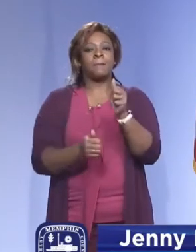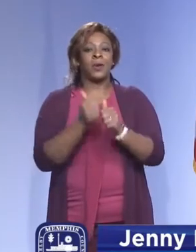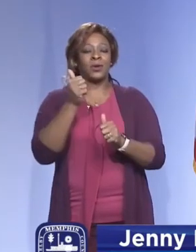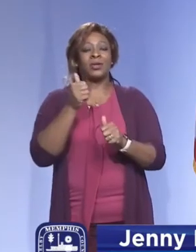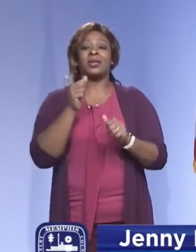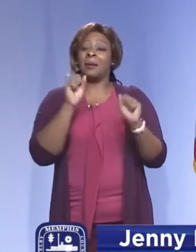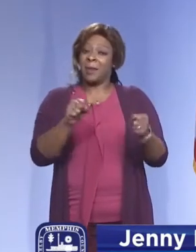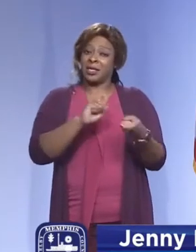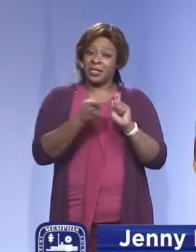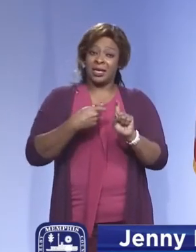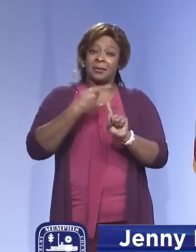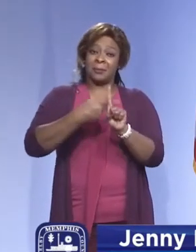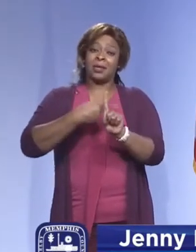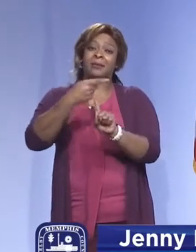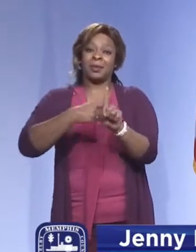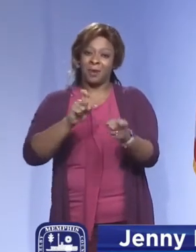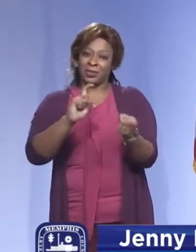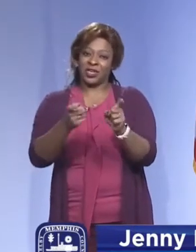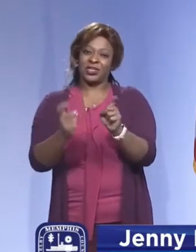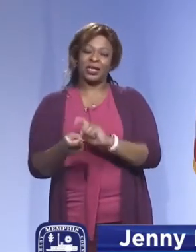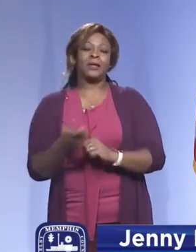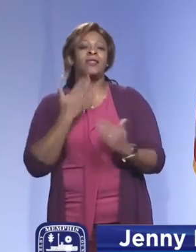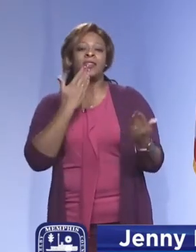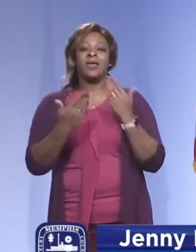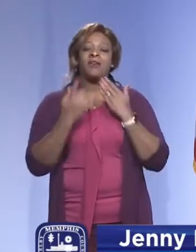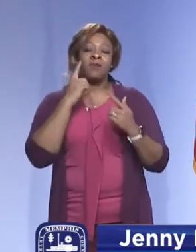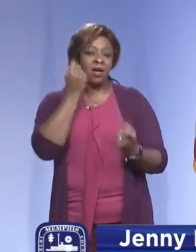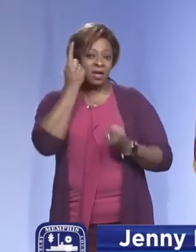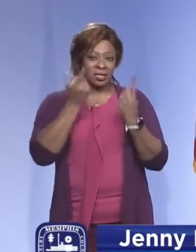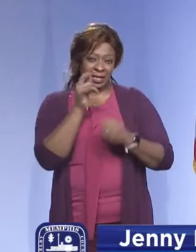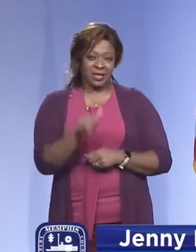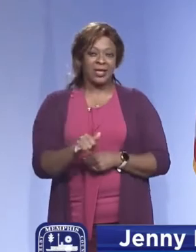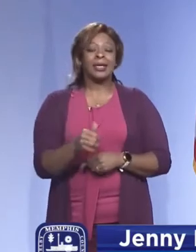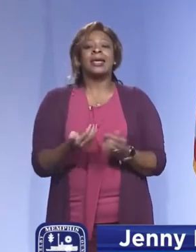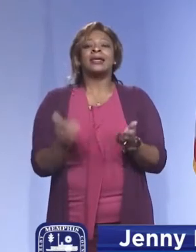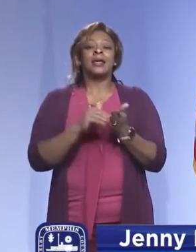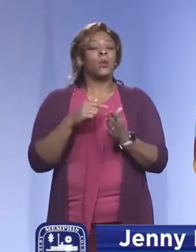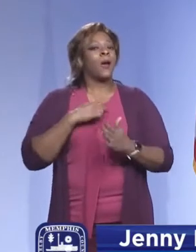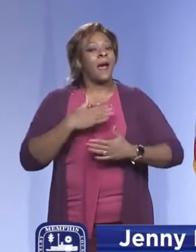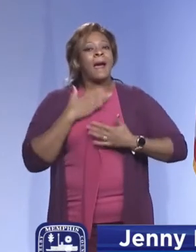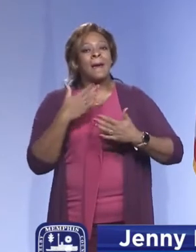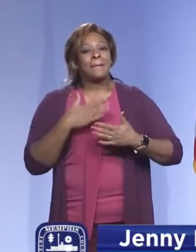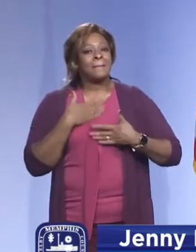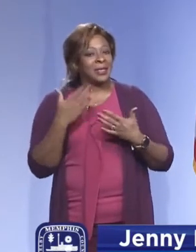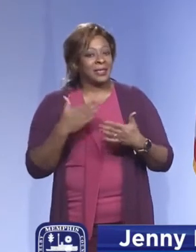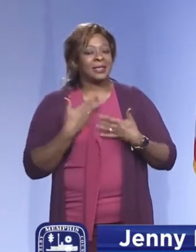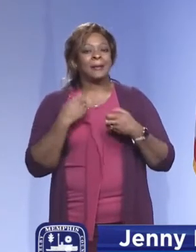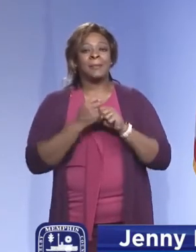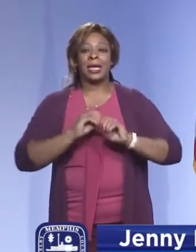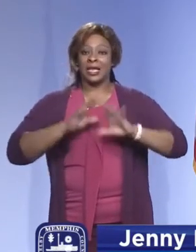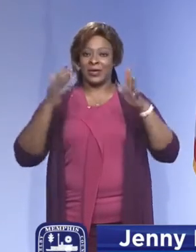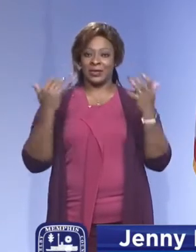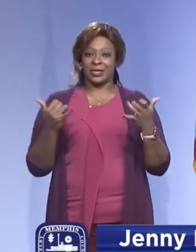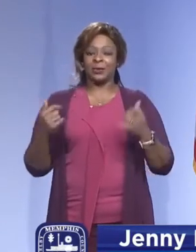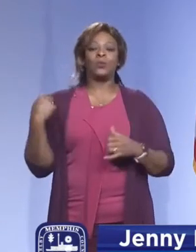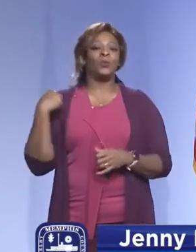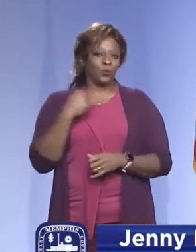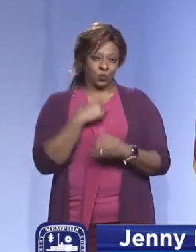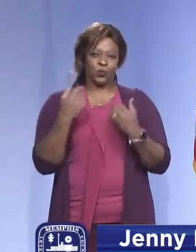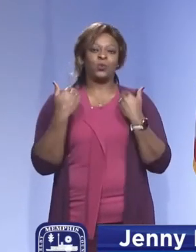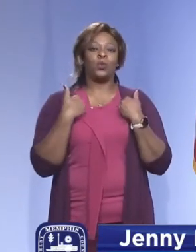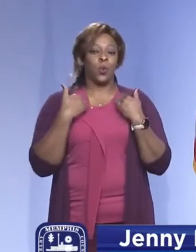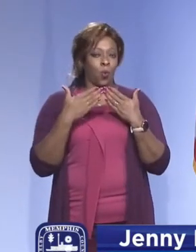can change from month to month. So, we thank everyone for your understanding for that, but again, we're happy to make it clear today that we have